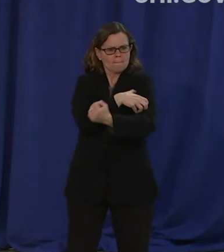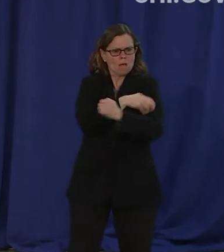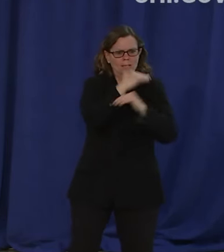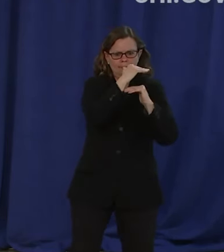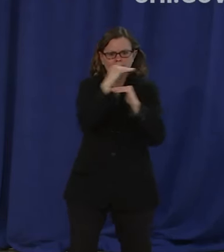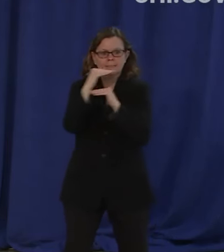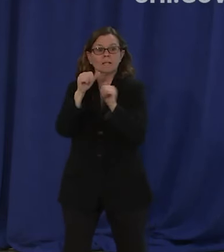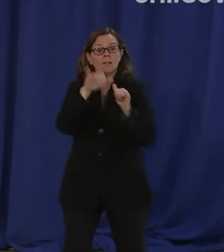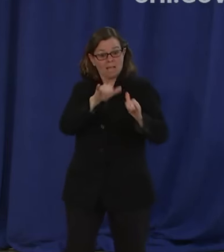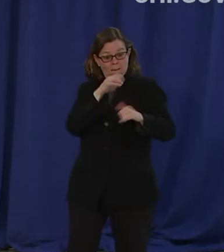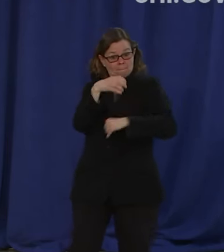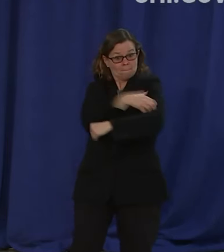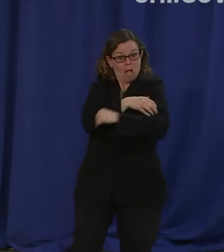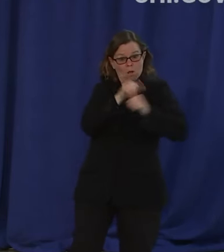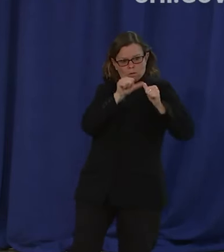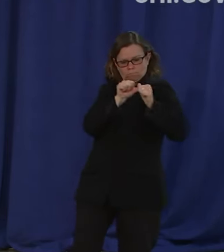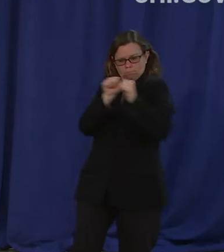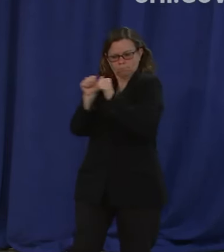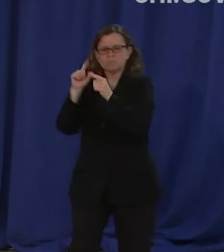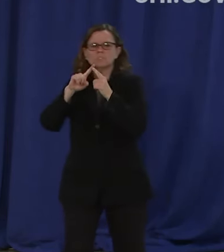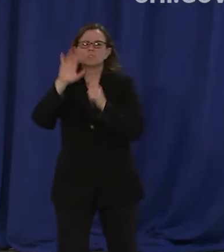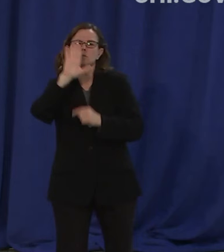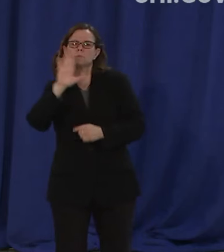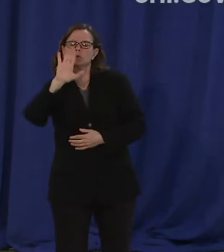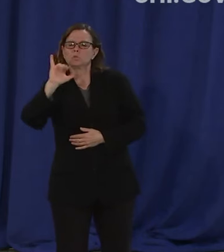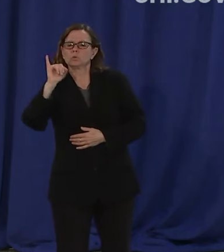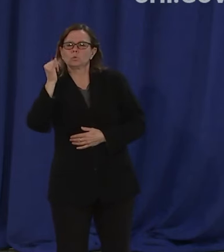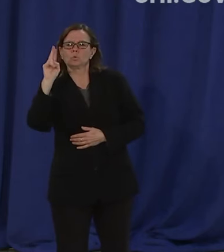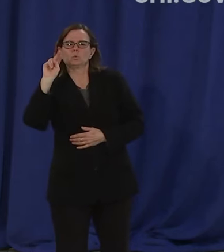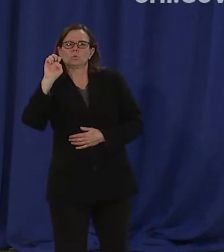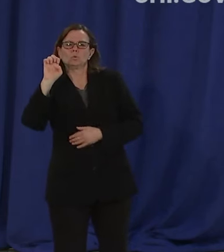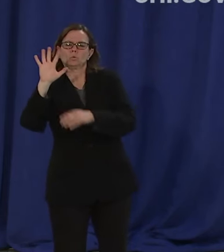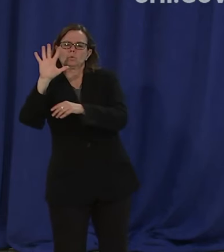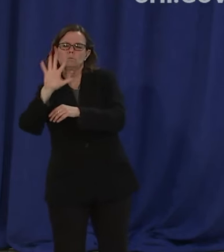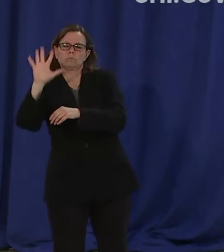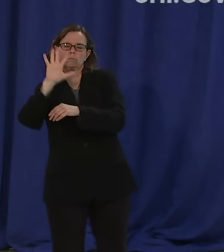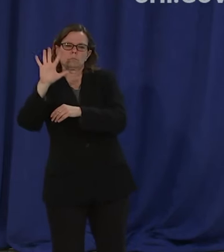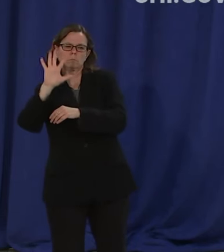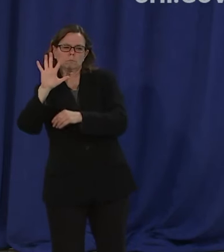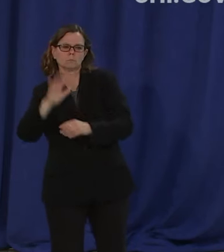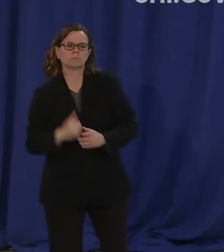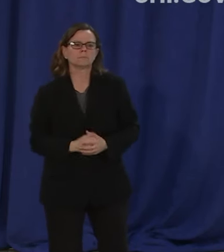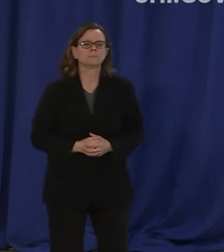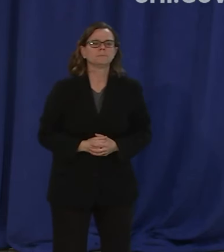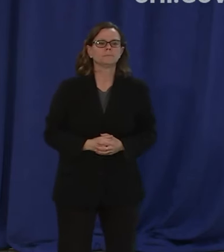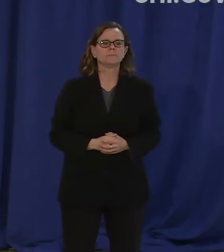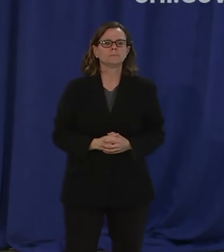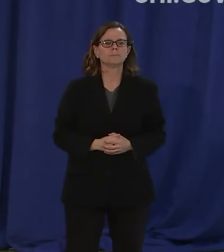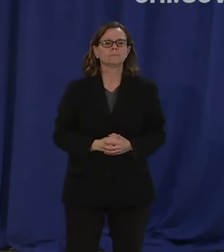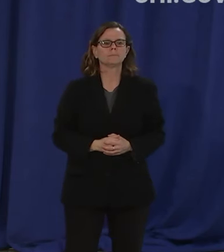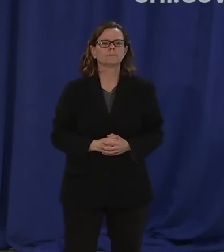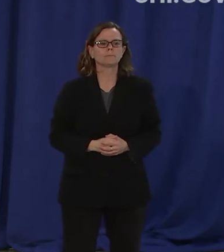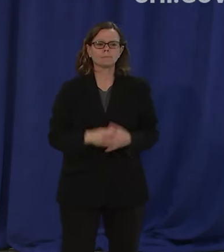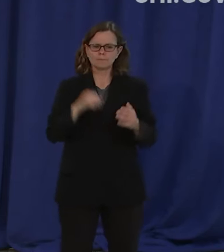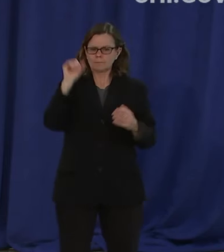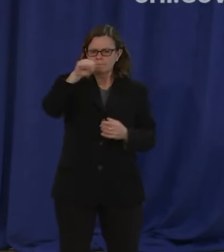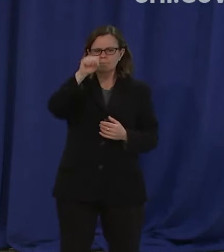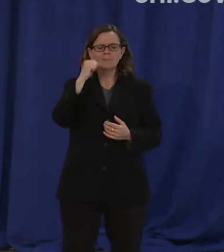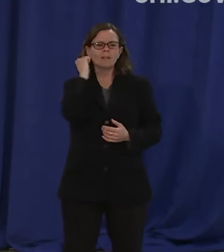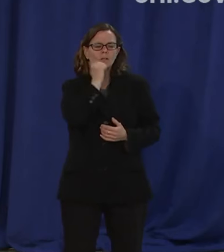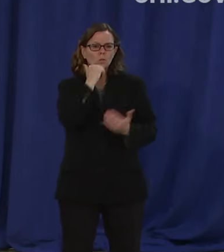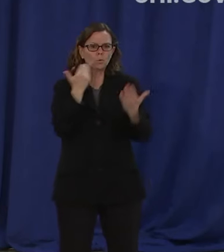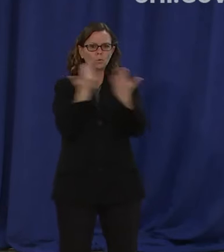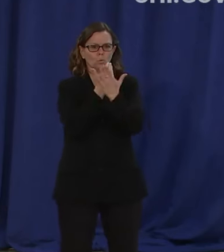not before. As we move forward to address new and ongoing challenges related to COVID-19, we are committed to